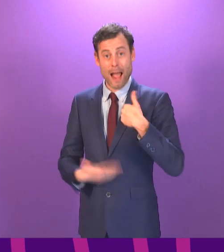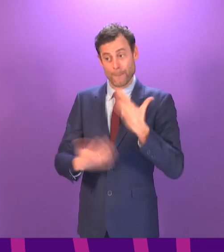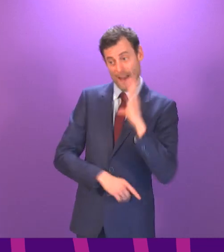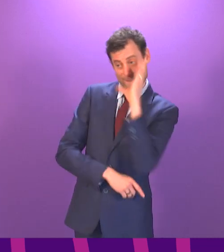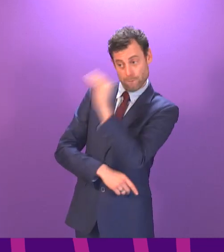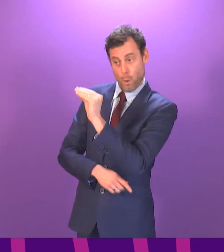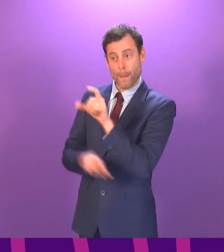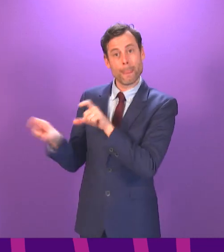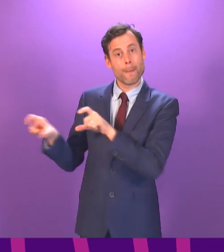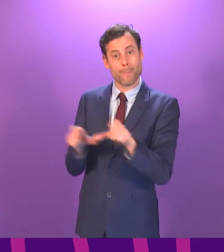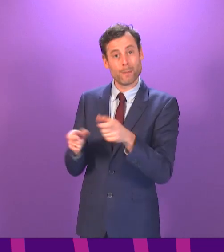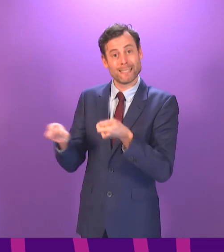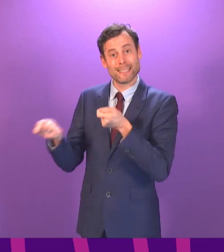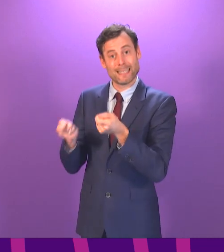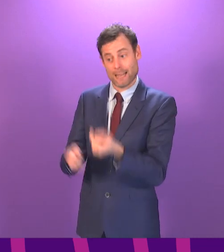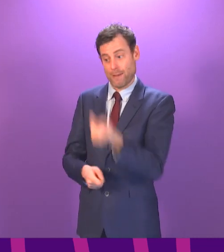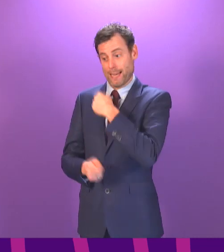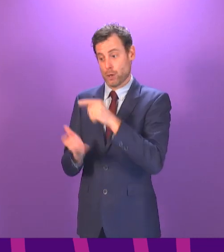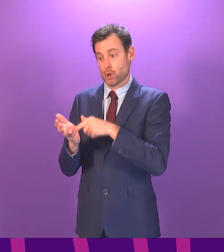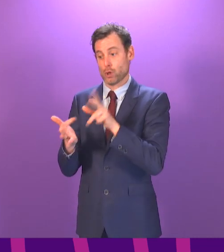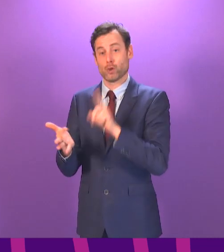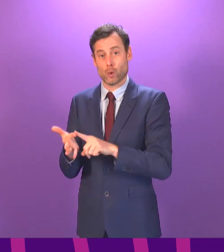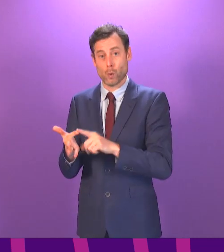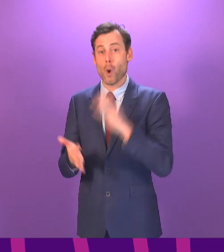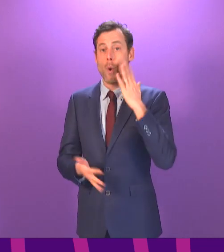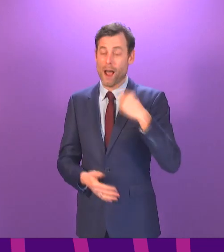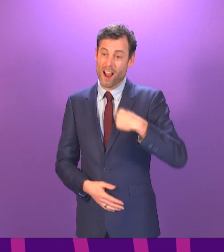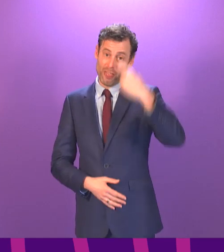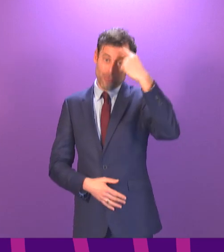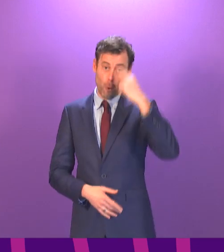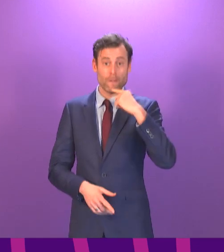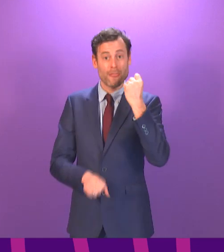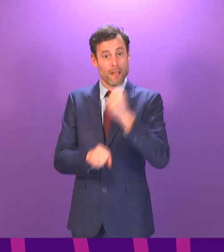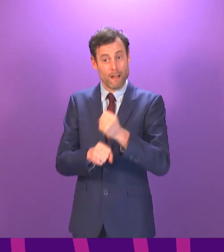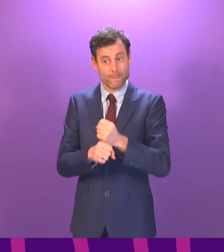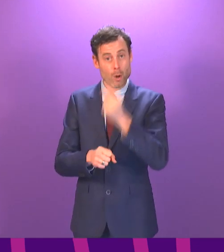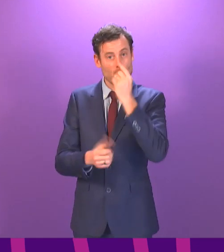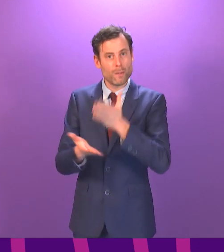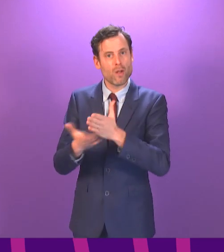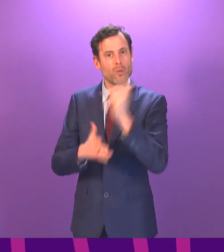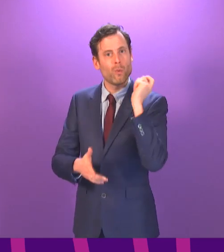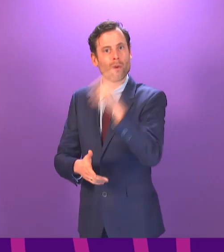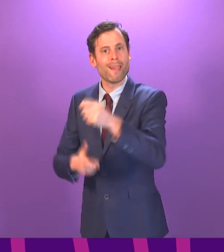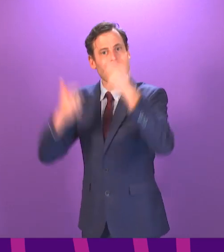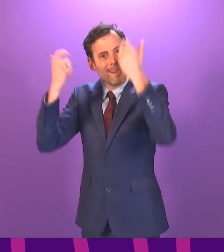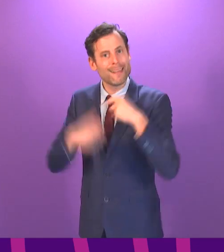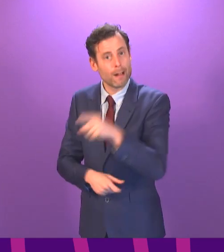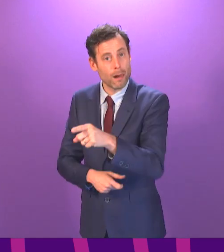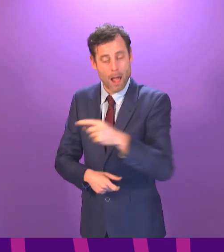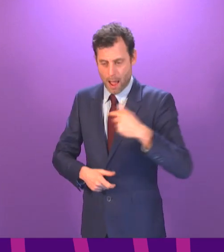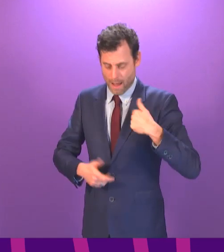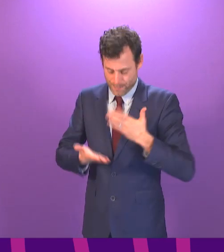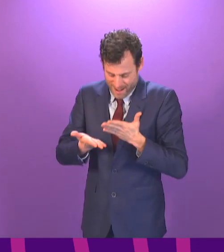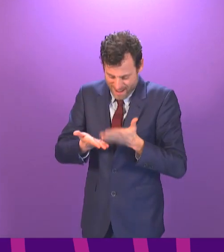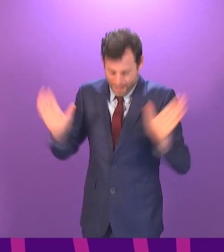permanent secretary in June when I thought the government was going to be subjected to legal challenge. I've made all of that clear.